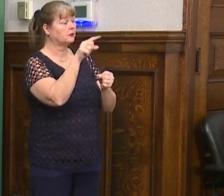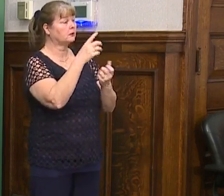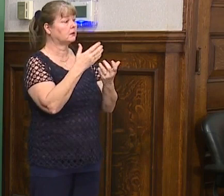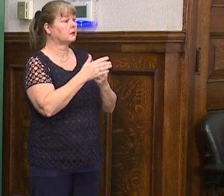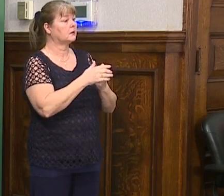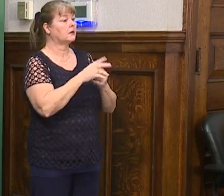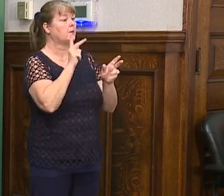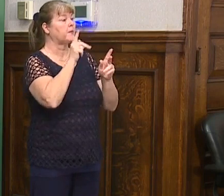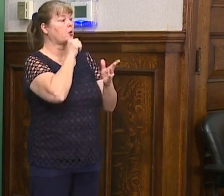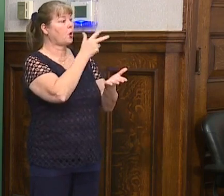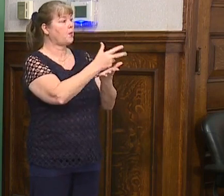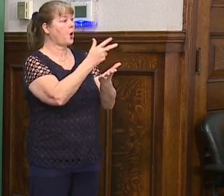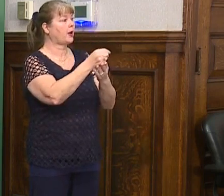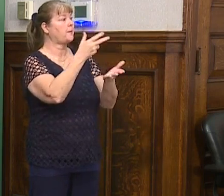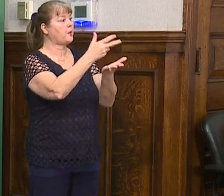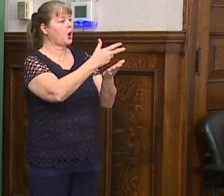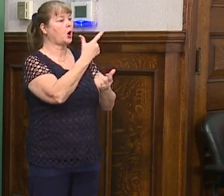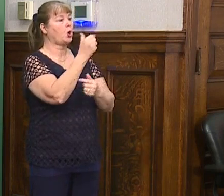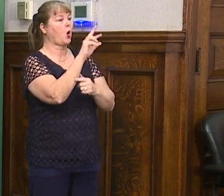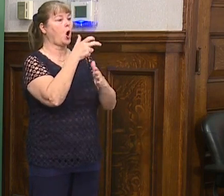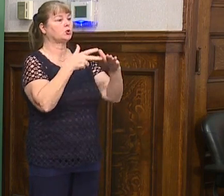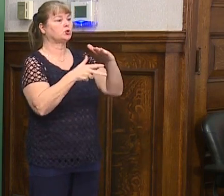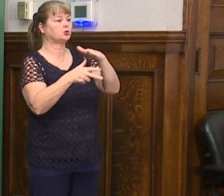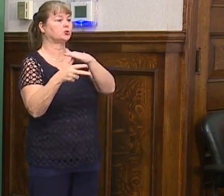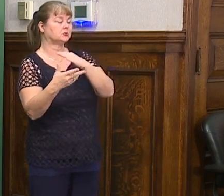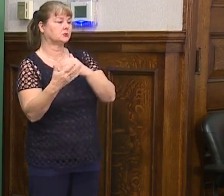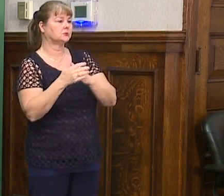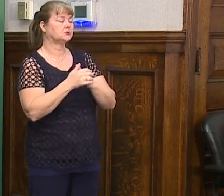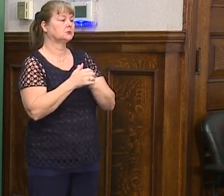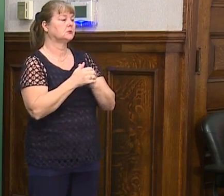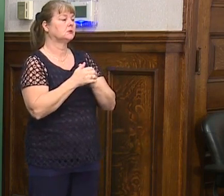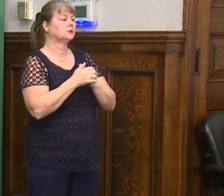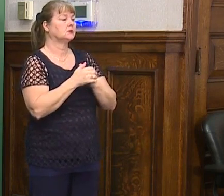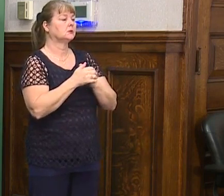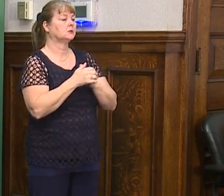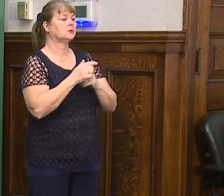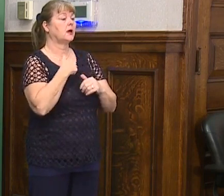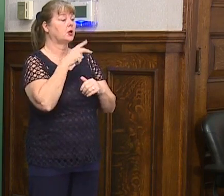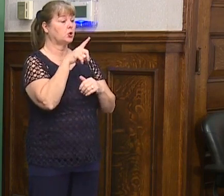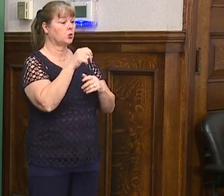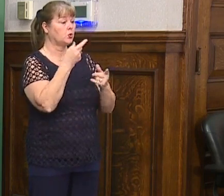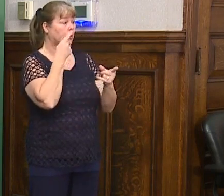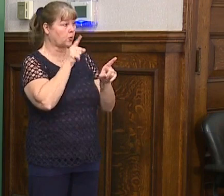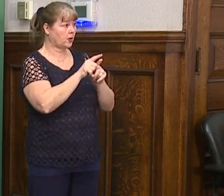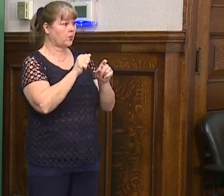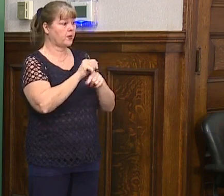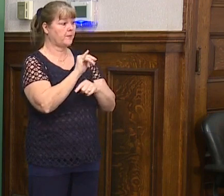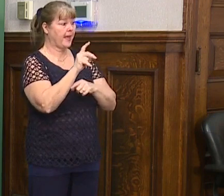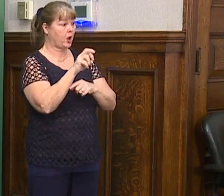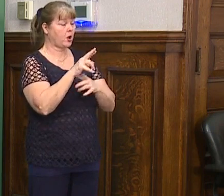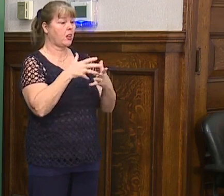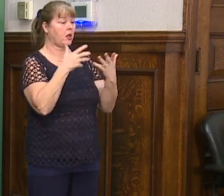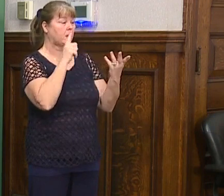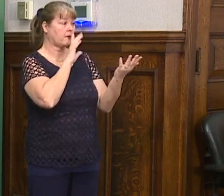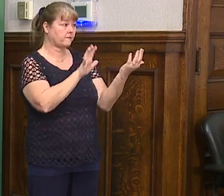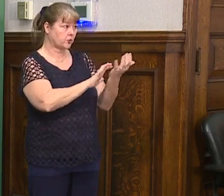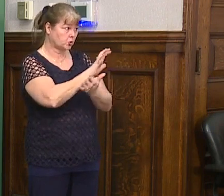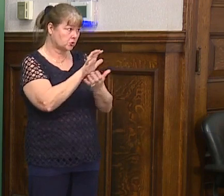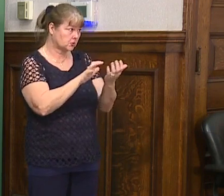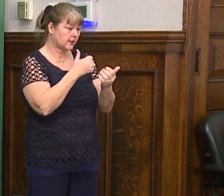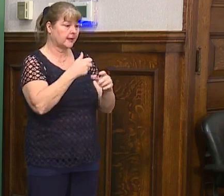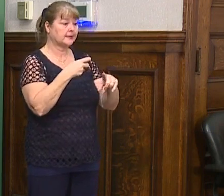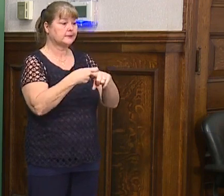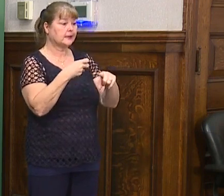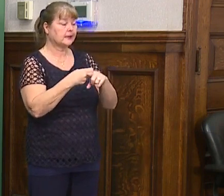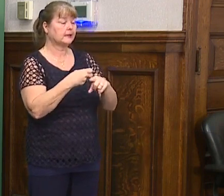folks don't park in the parking garages. So I do agree with the mayor, though there there's been a lot of confusion. Any